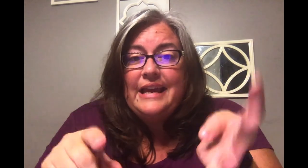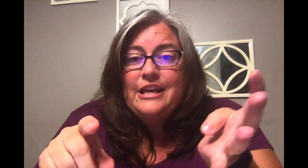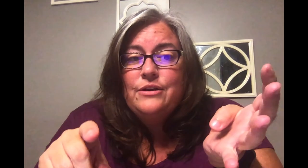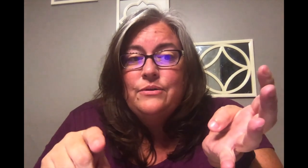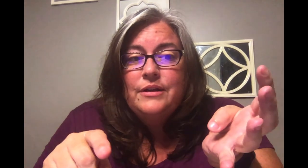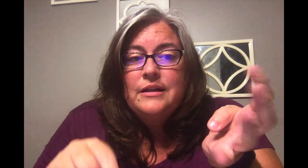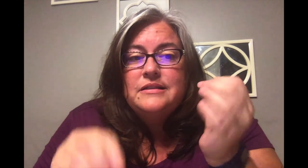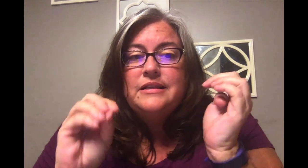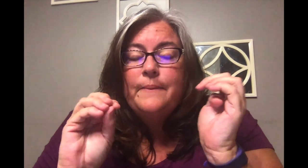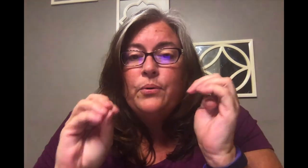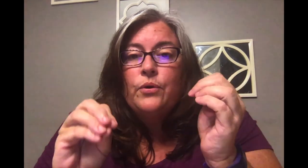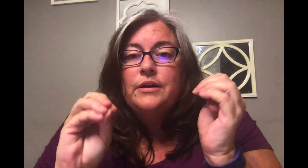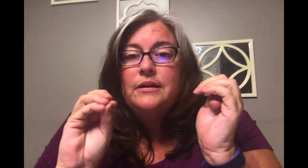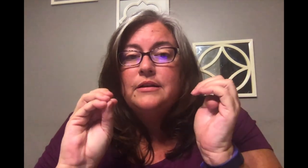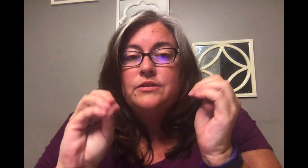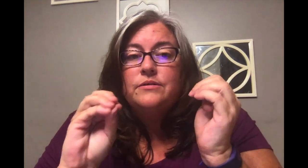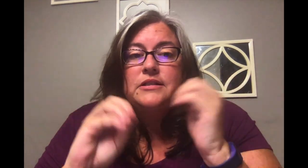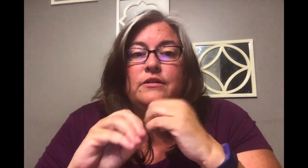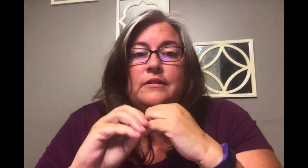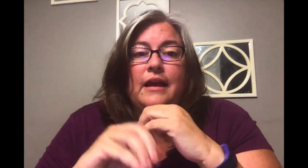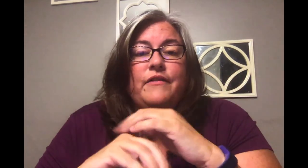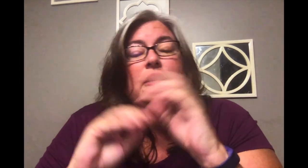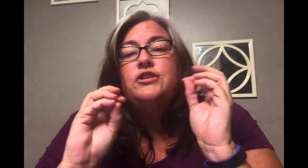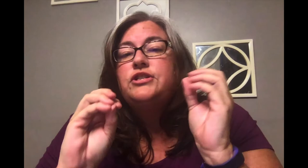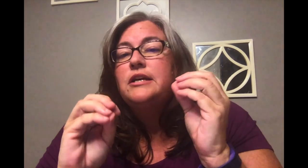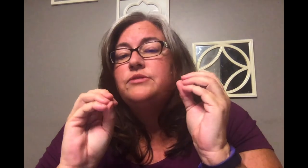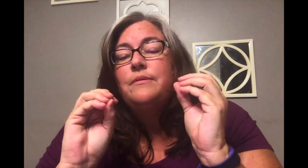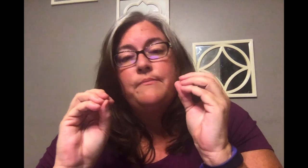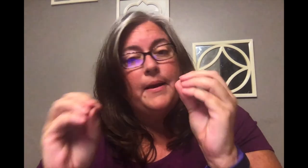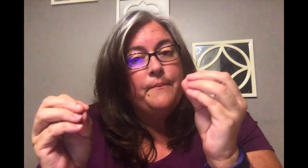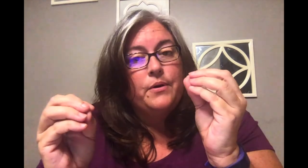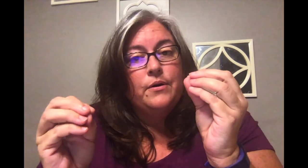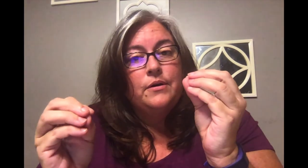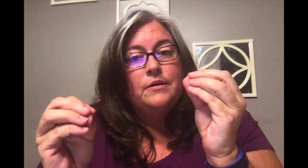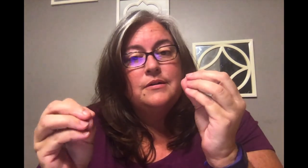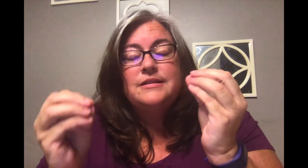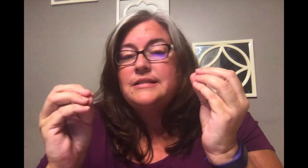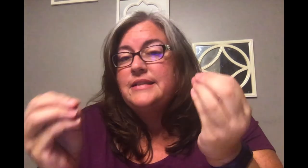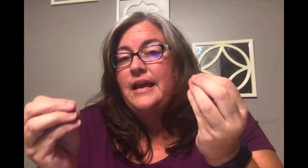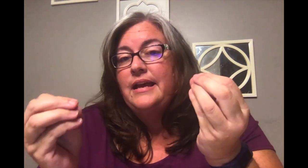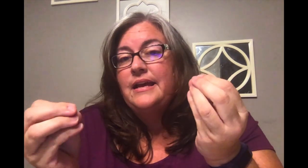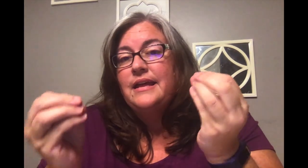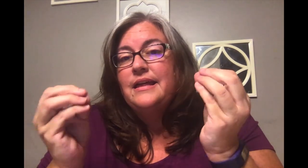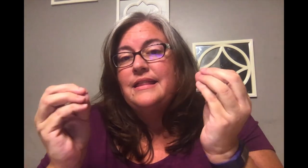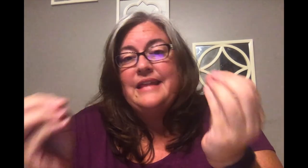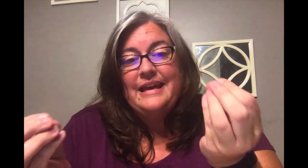you To the important adults In your life Just remember To say thanks